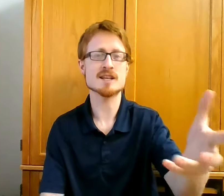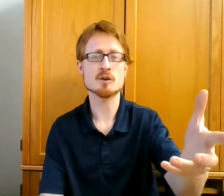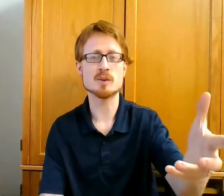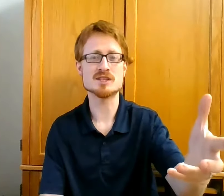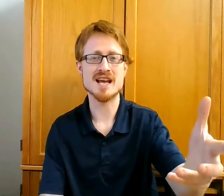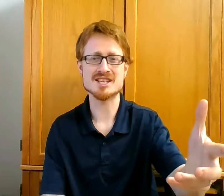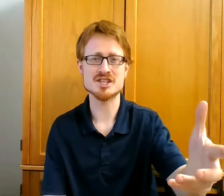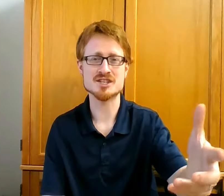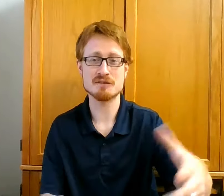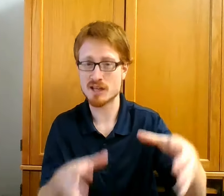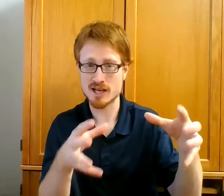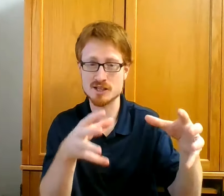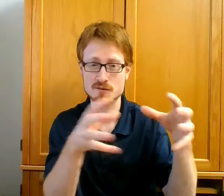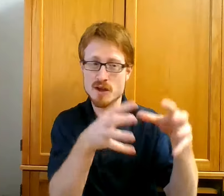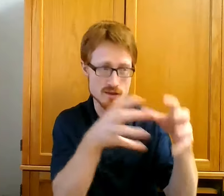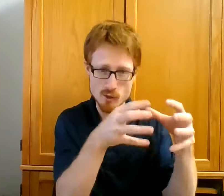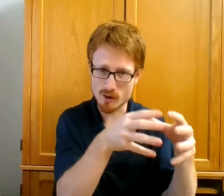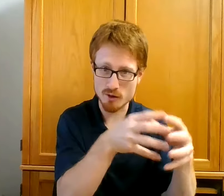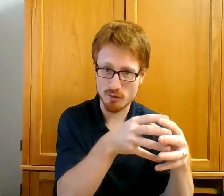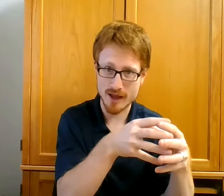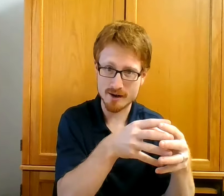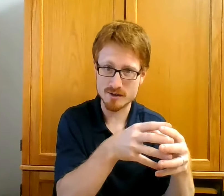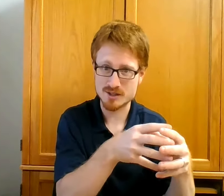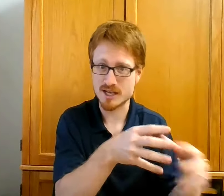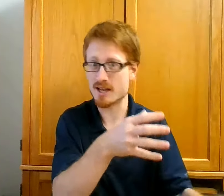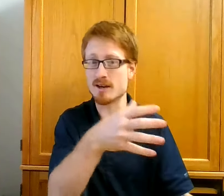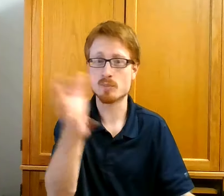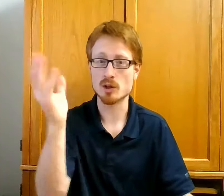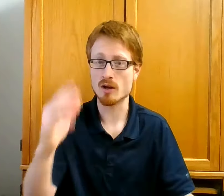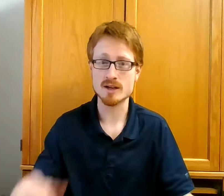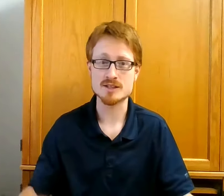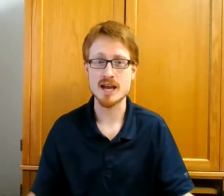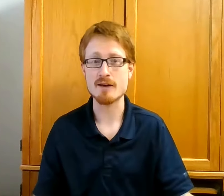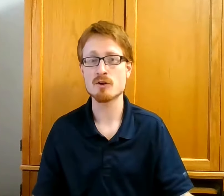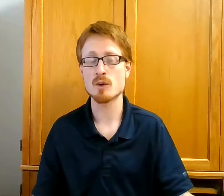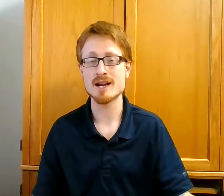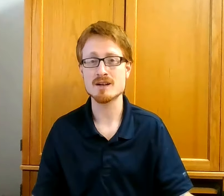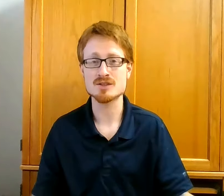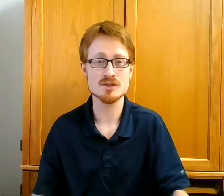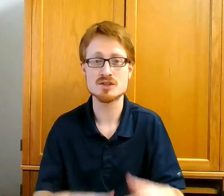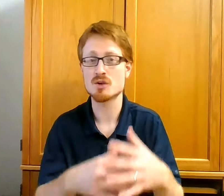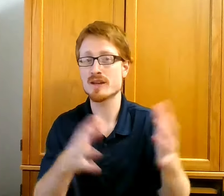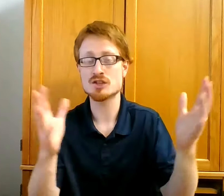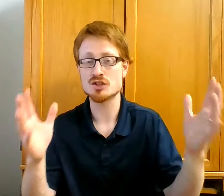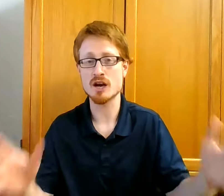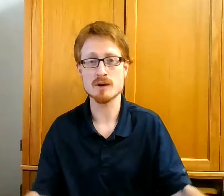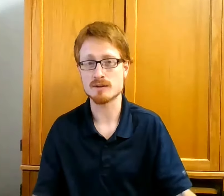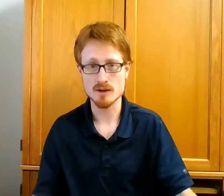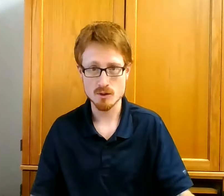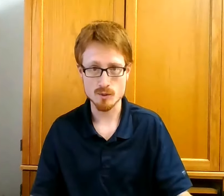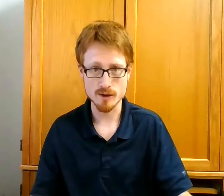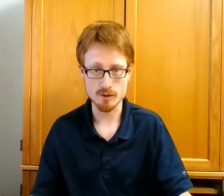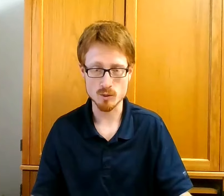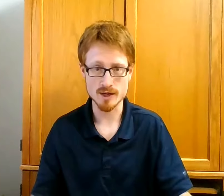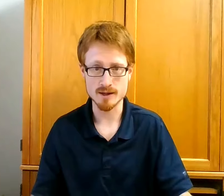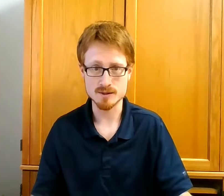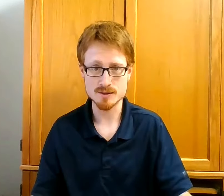at their possessions as if they weren't theirs, and it belonged to everyone else, and so they share it with everyone else.